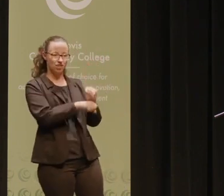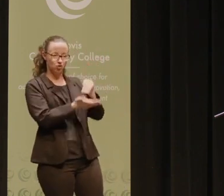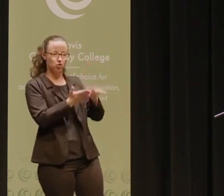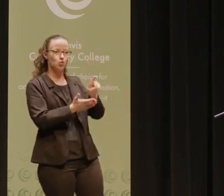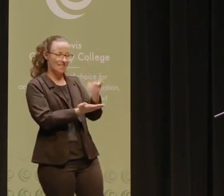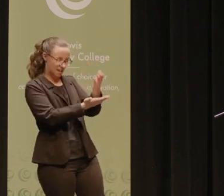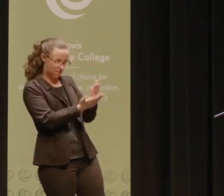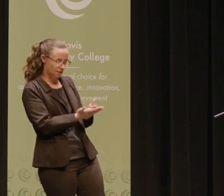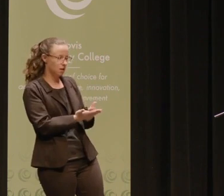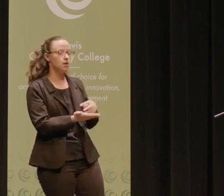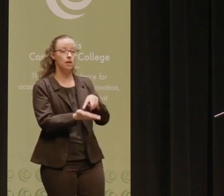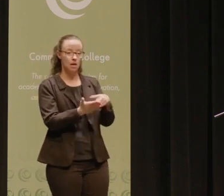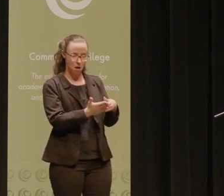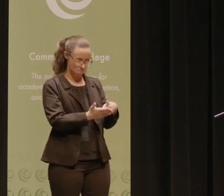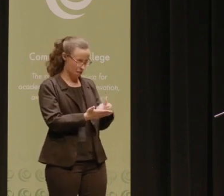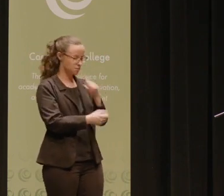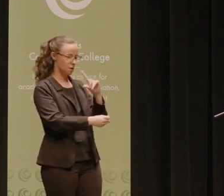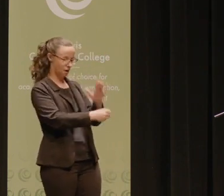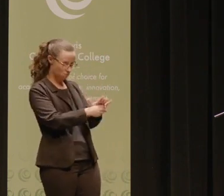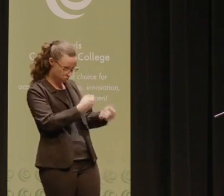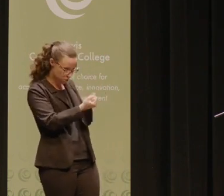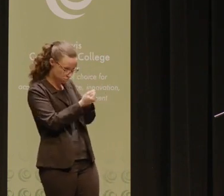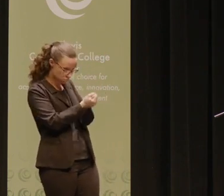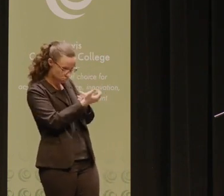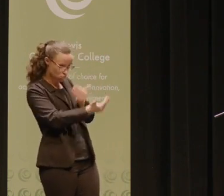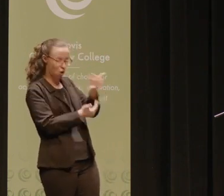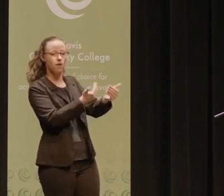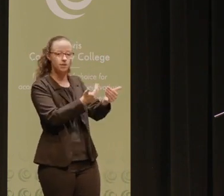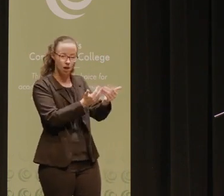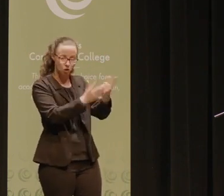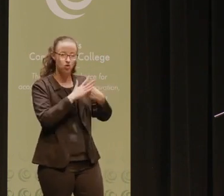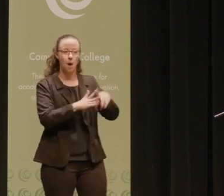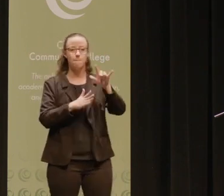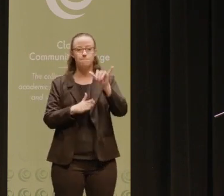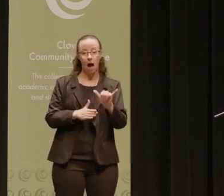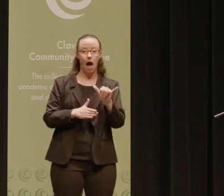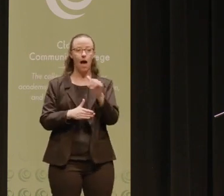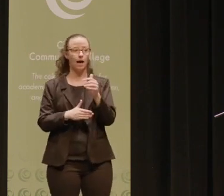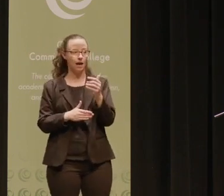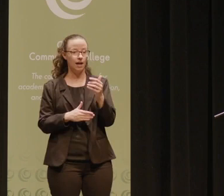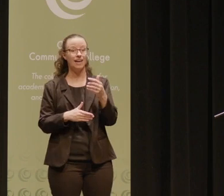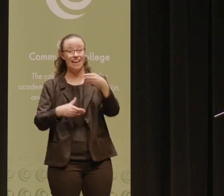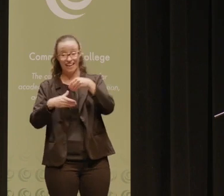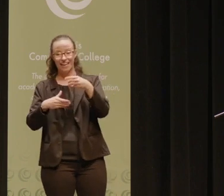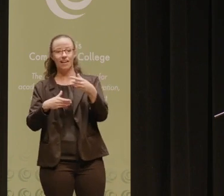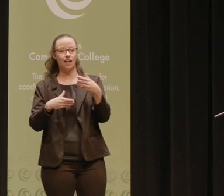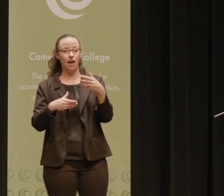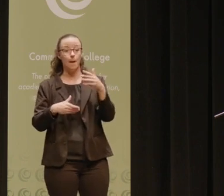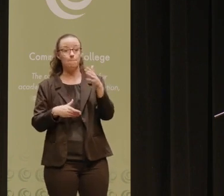which is defined as an enabling, confirming, and supportive process initiated by in and out of